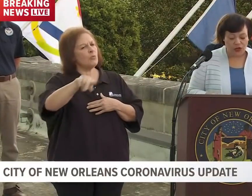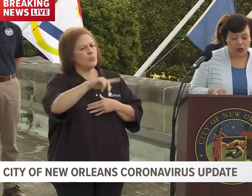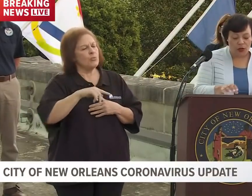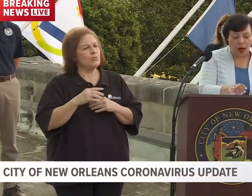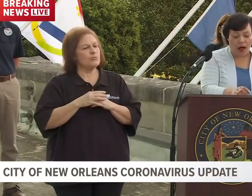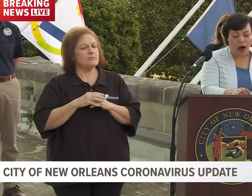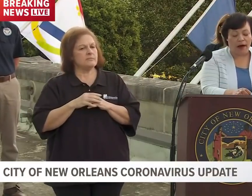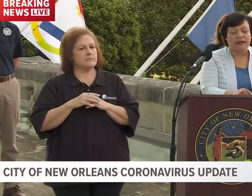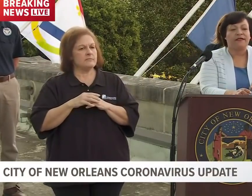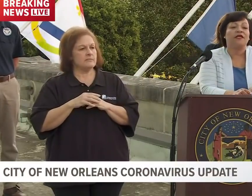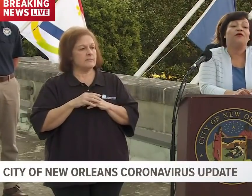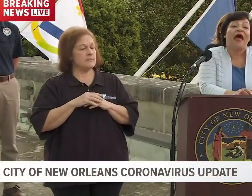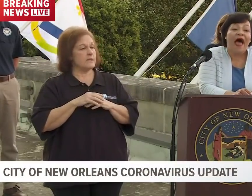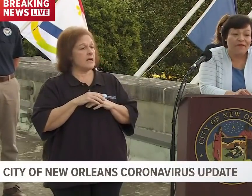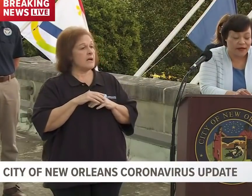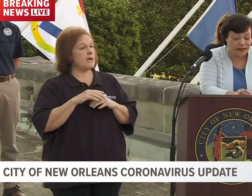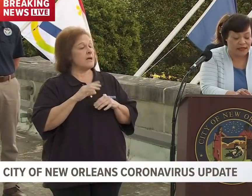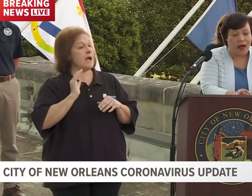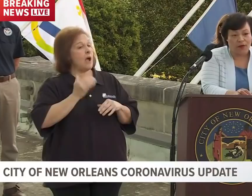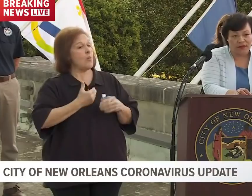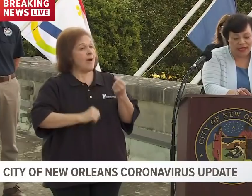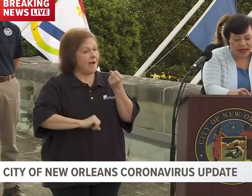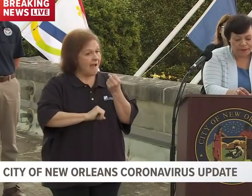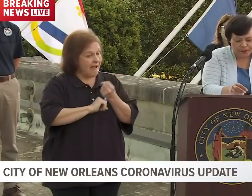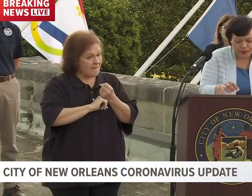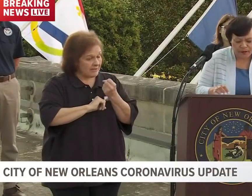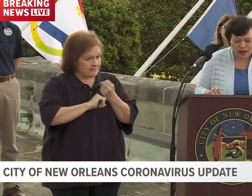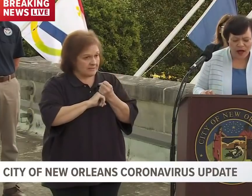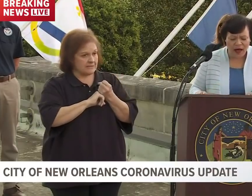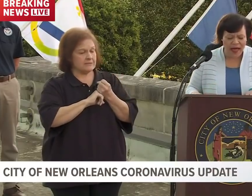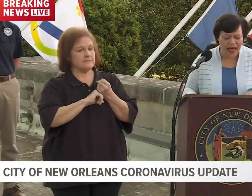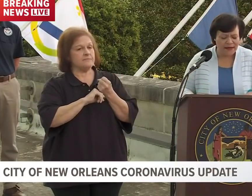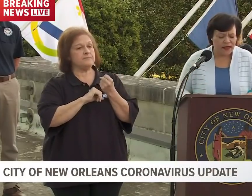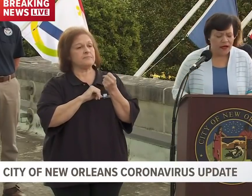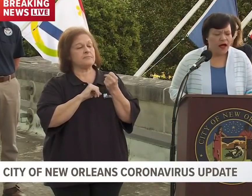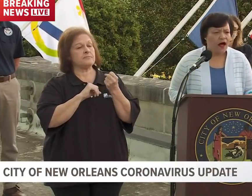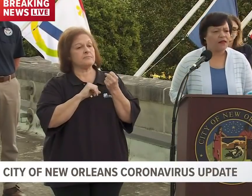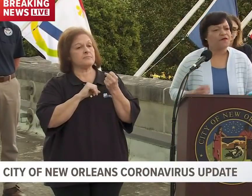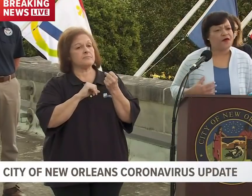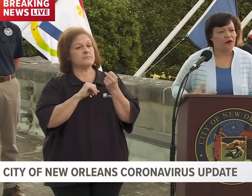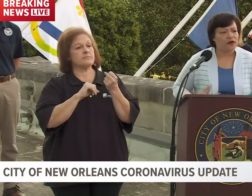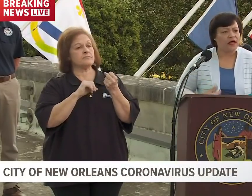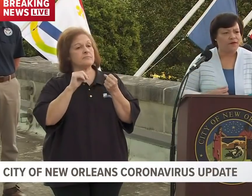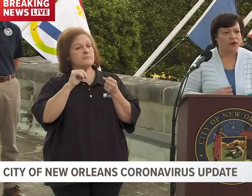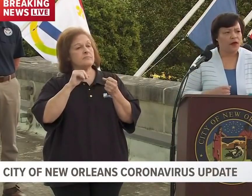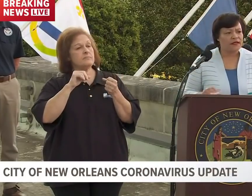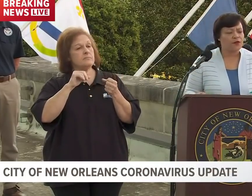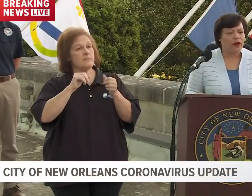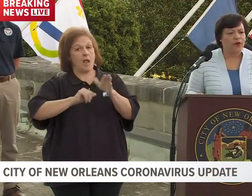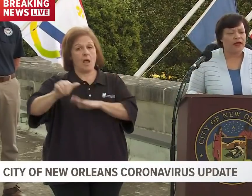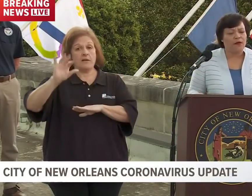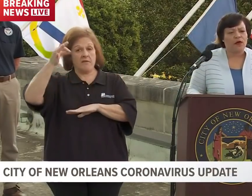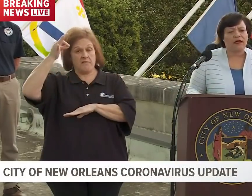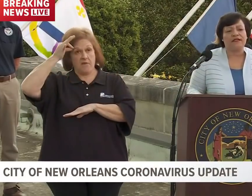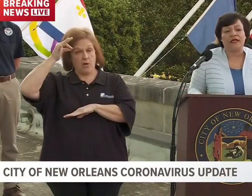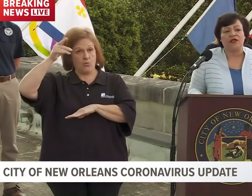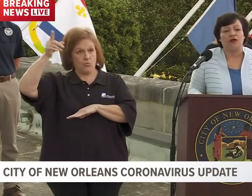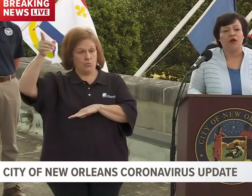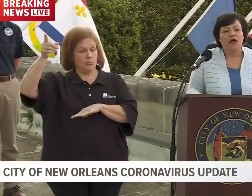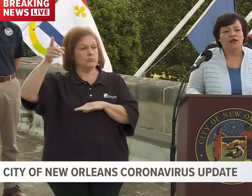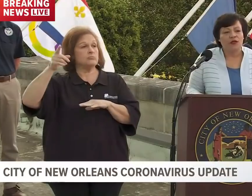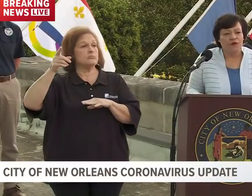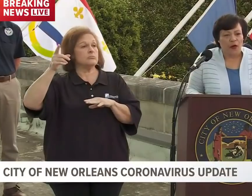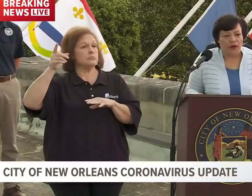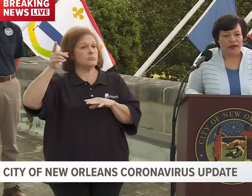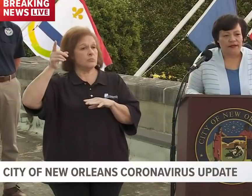relates to our continued advocacy, I will say, at the federal level is where we will continue